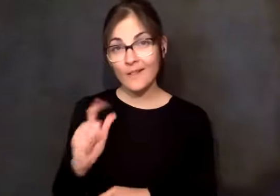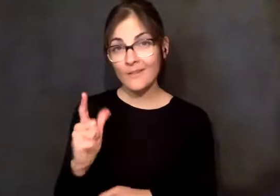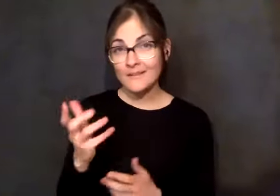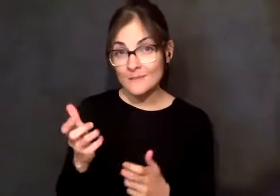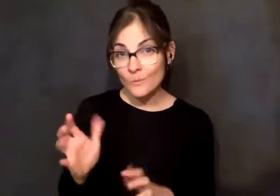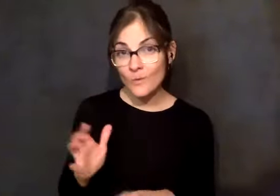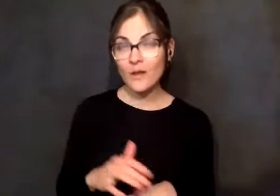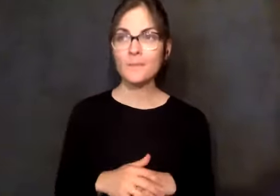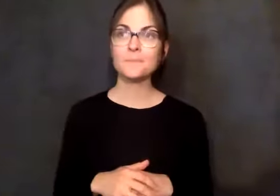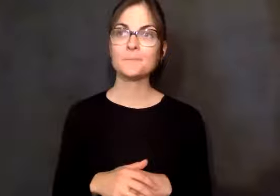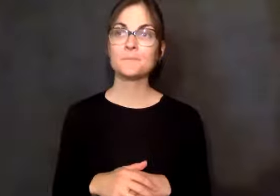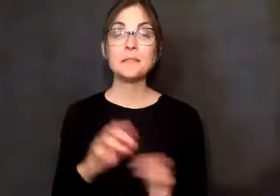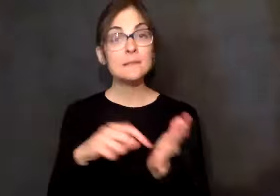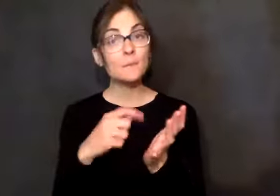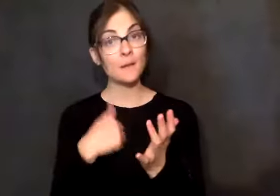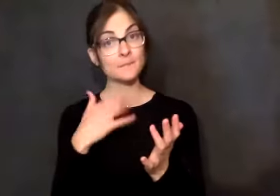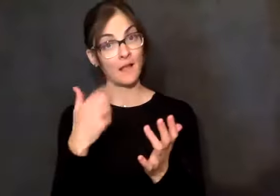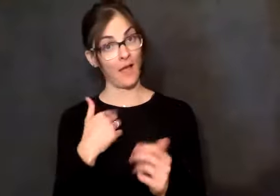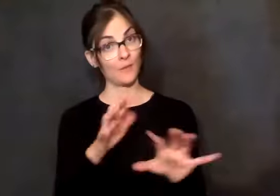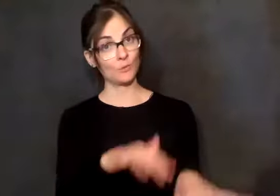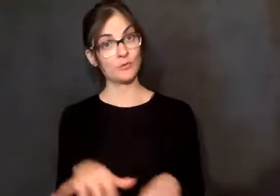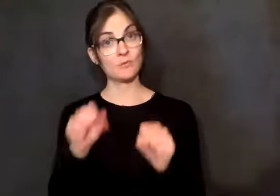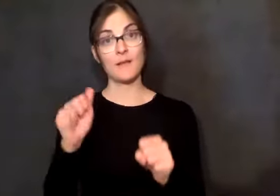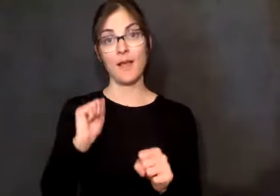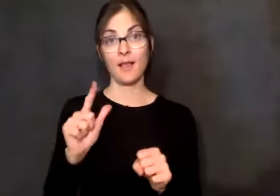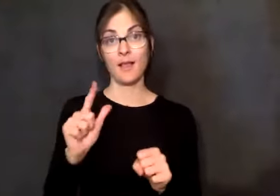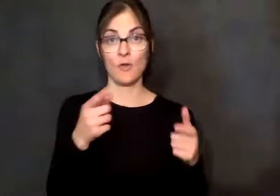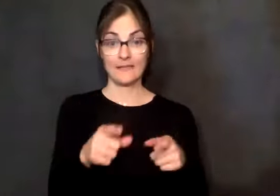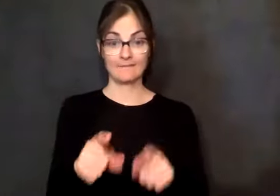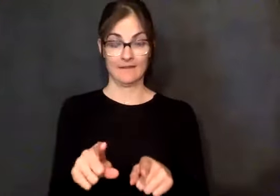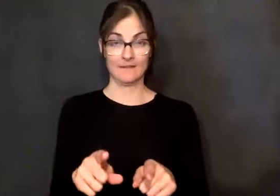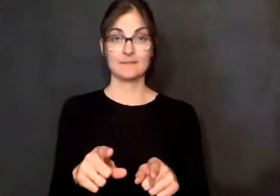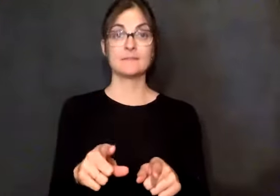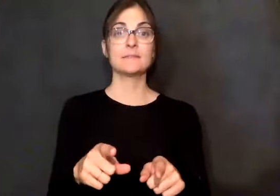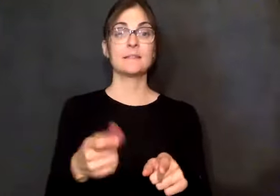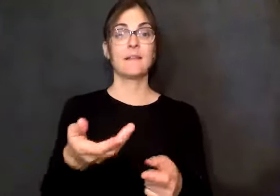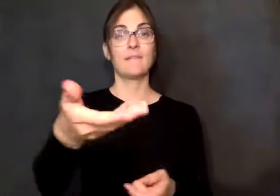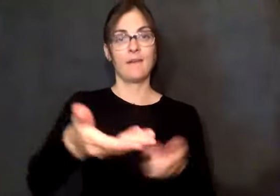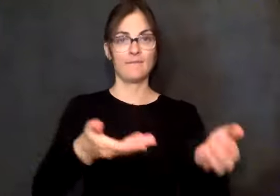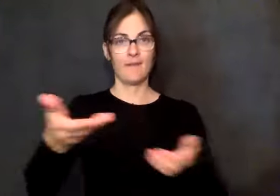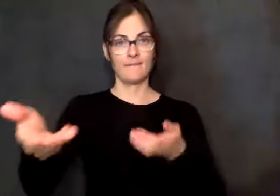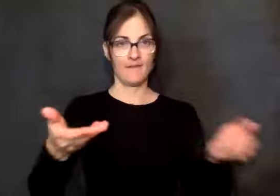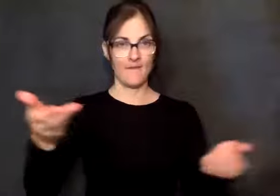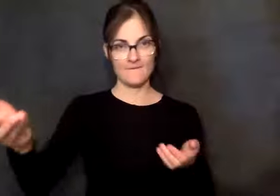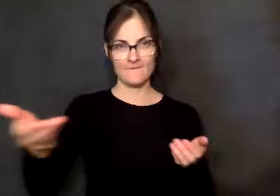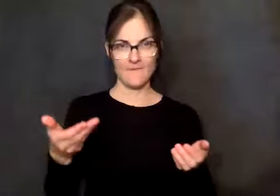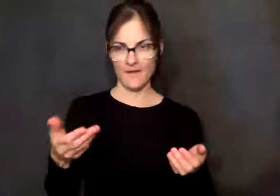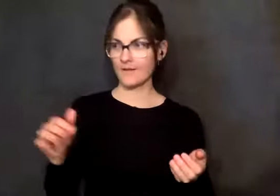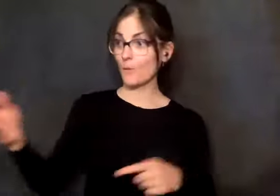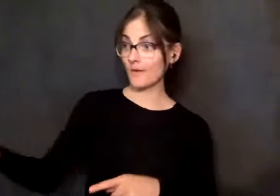so much because I would invite her to anything we ever did at our house. And she might stay for 10 or 15 minutes and then she would leave